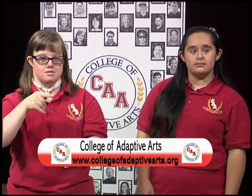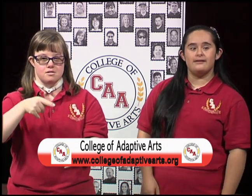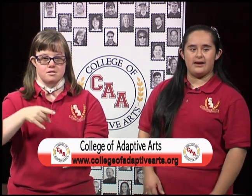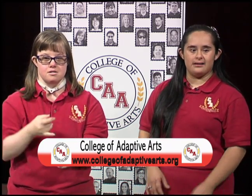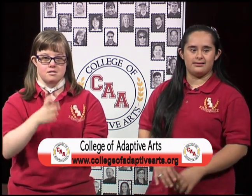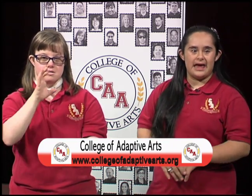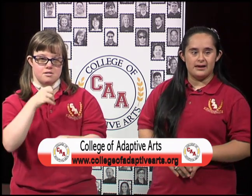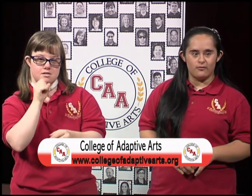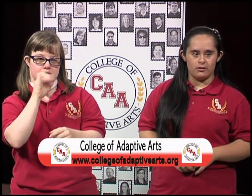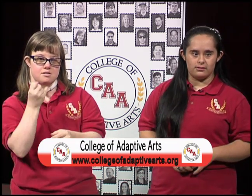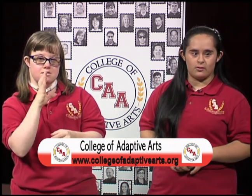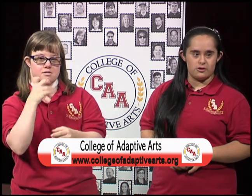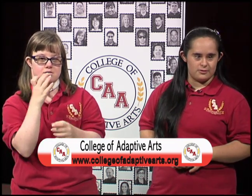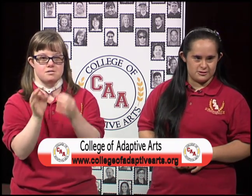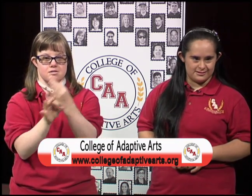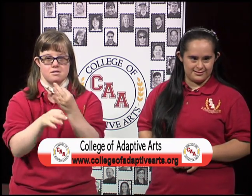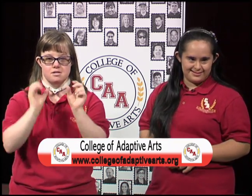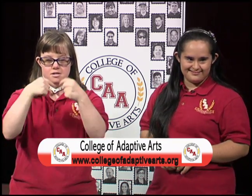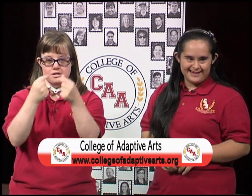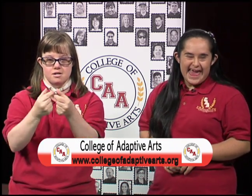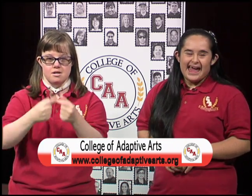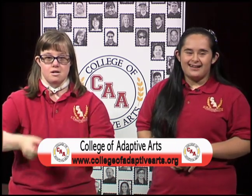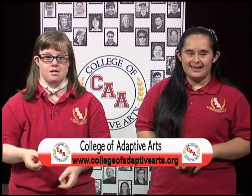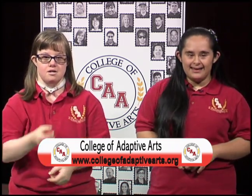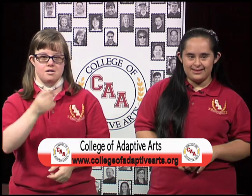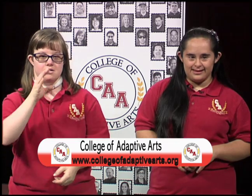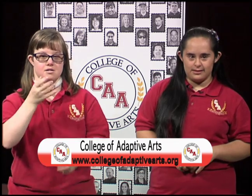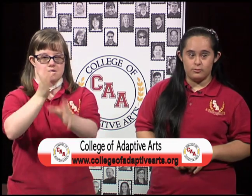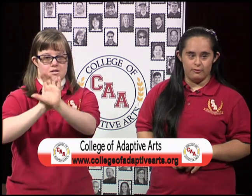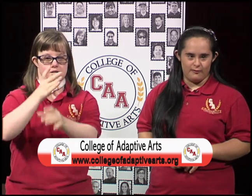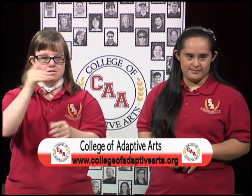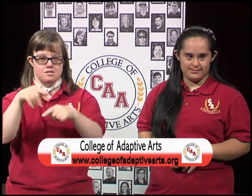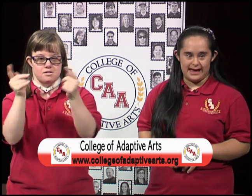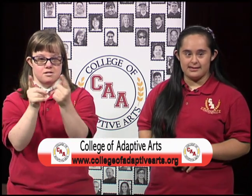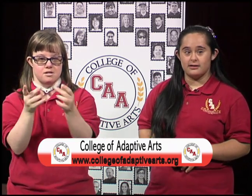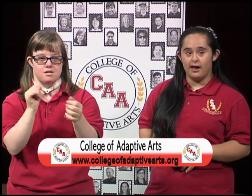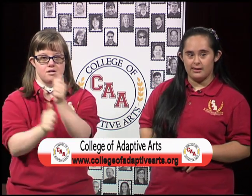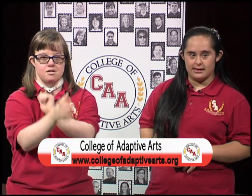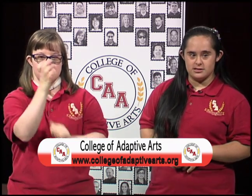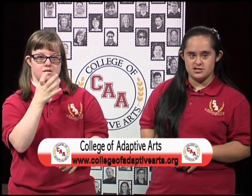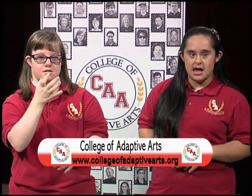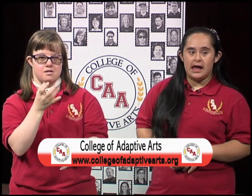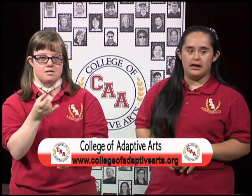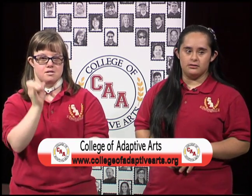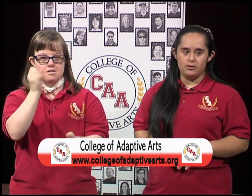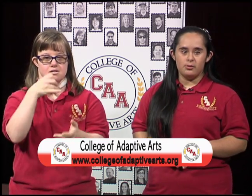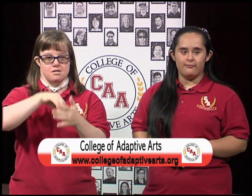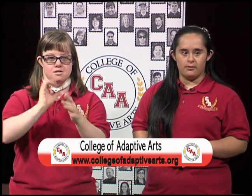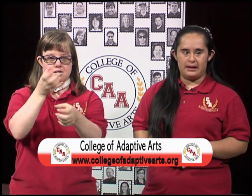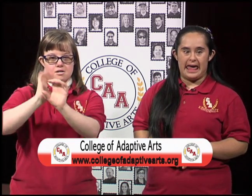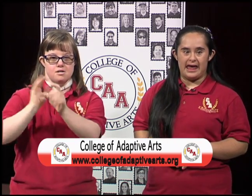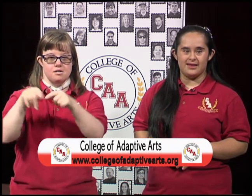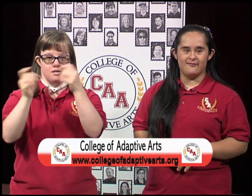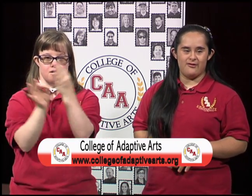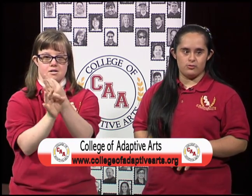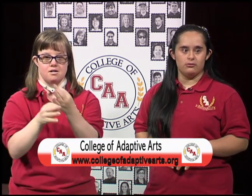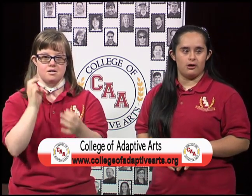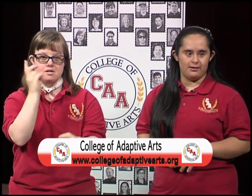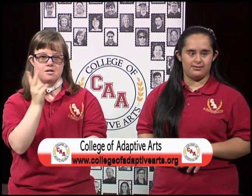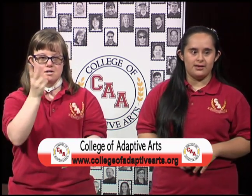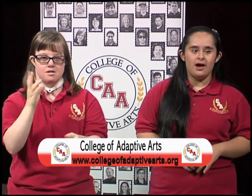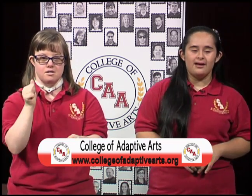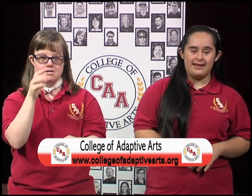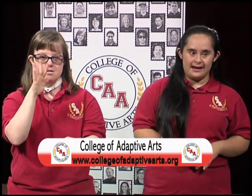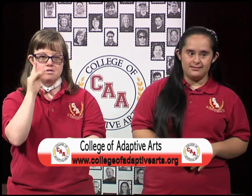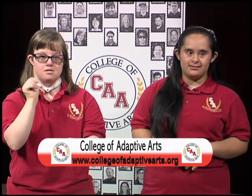sporting events, and of course, graduations. Classes and programs at the college include performing and visual